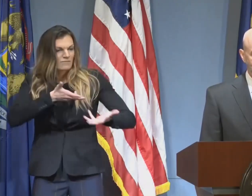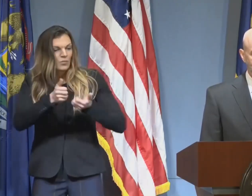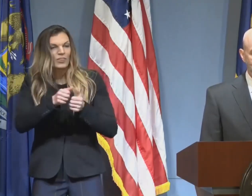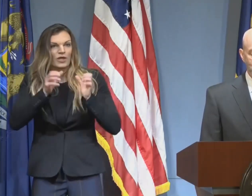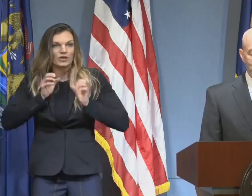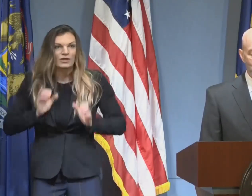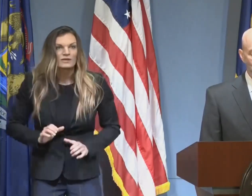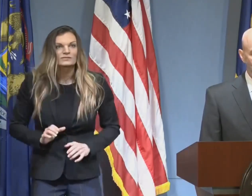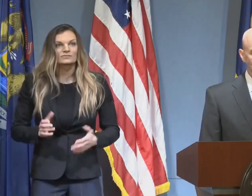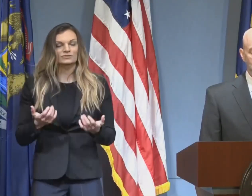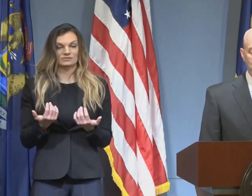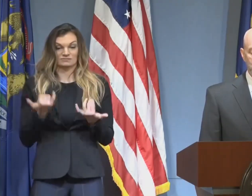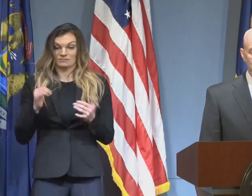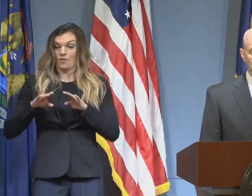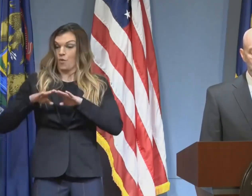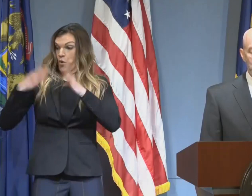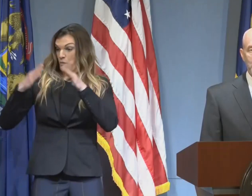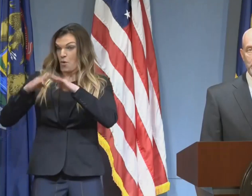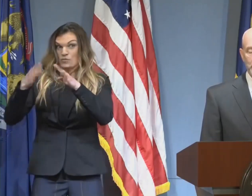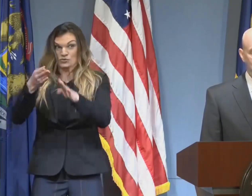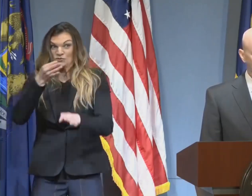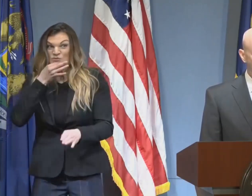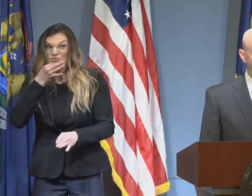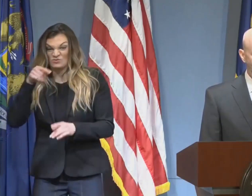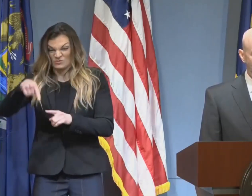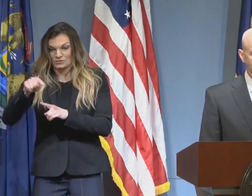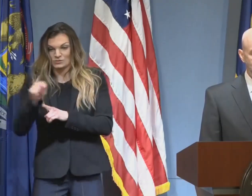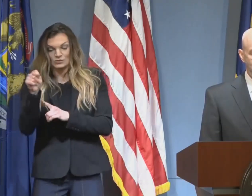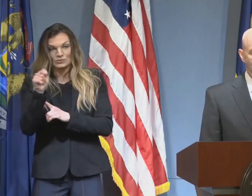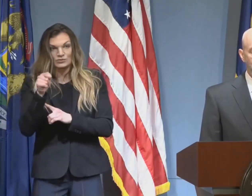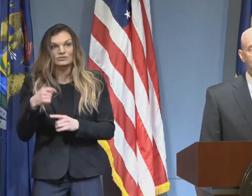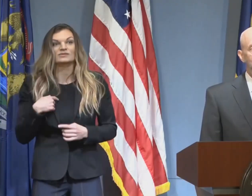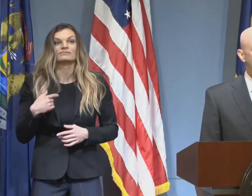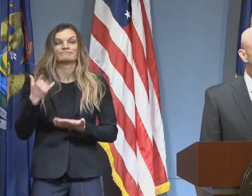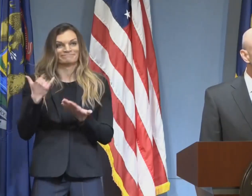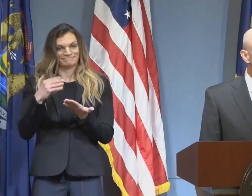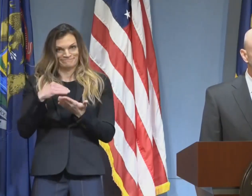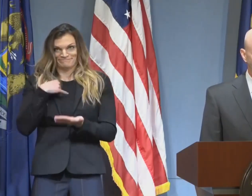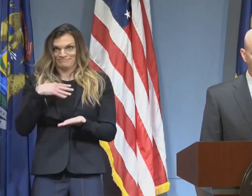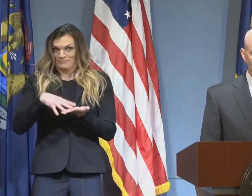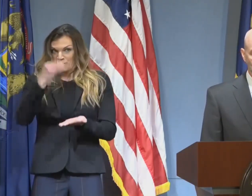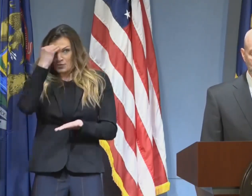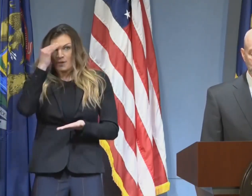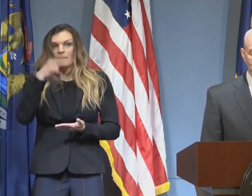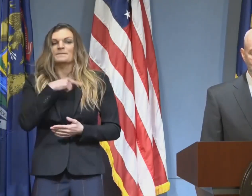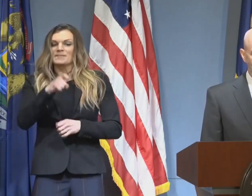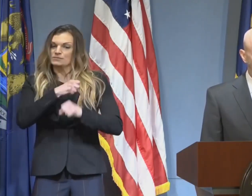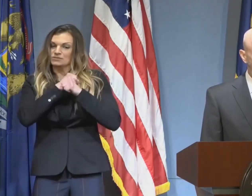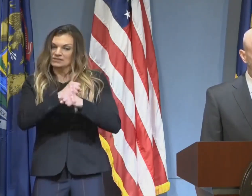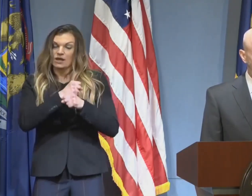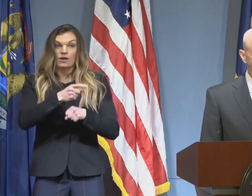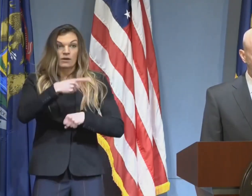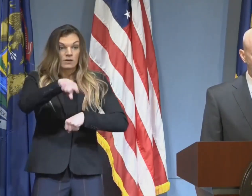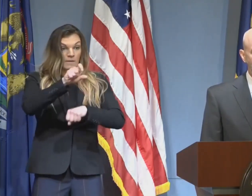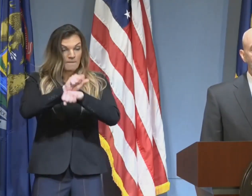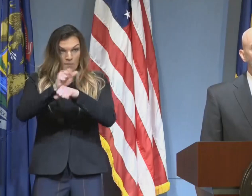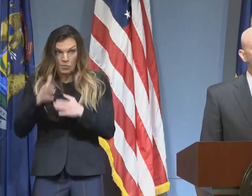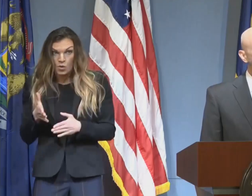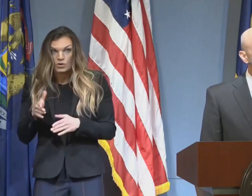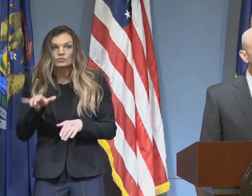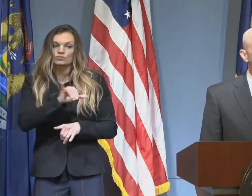appointments, we fully understand the responsibility we have to the health and safety of our employees and our customers.